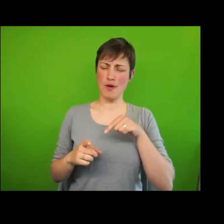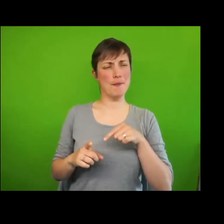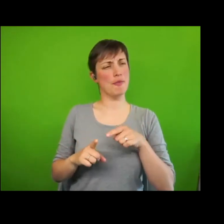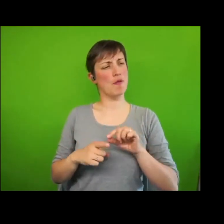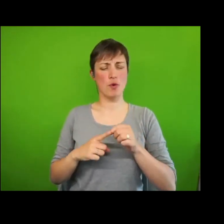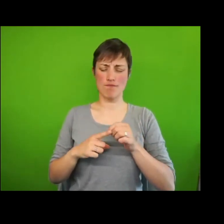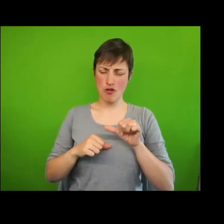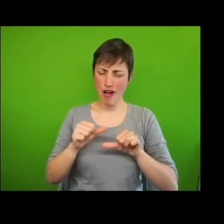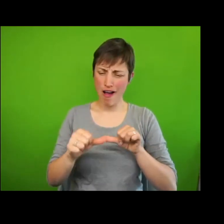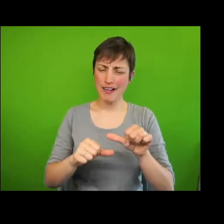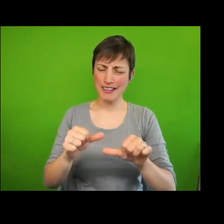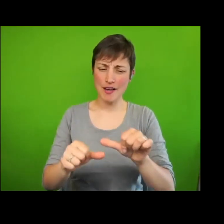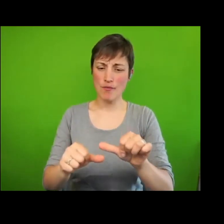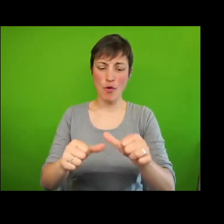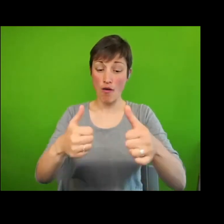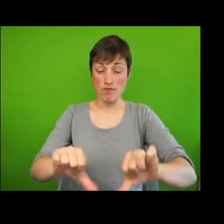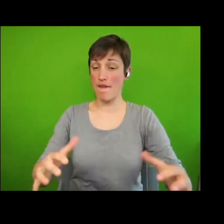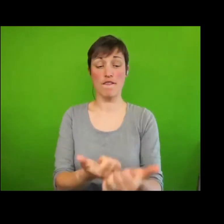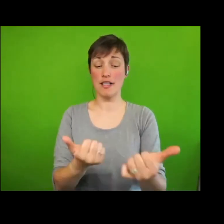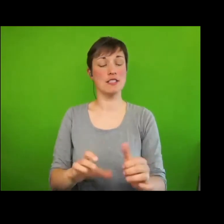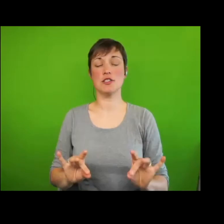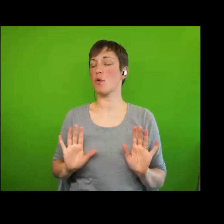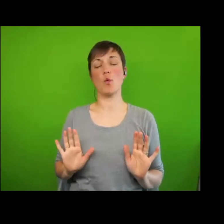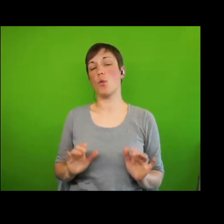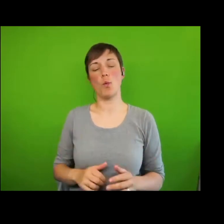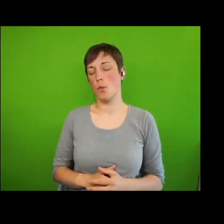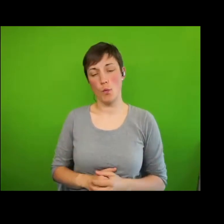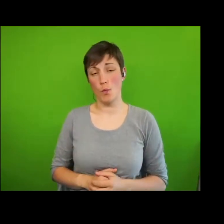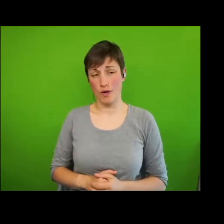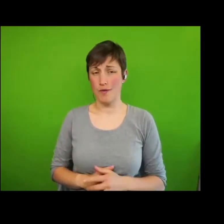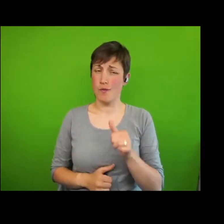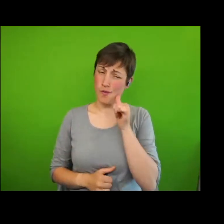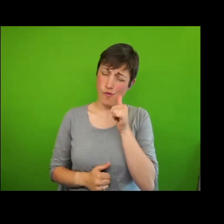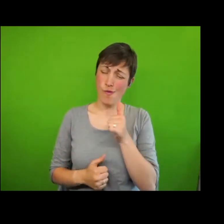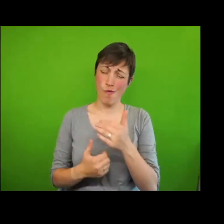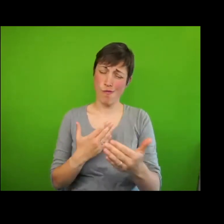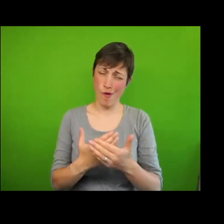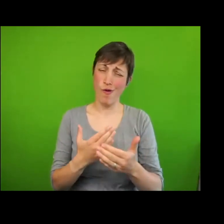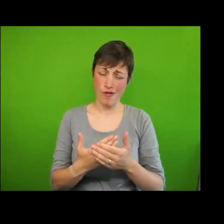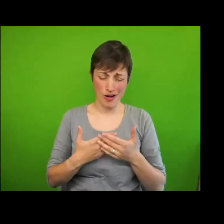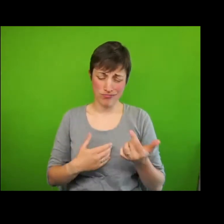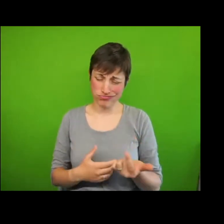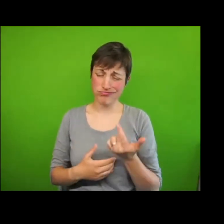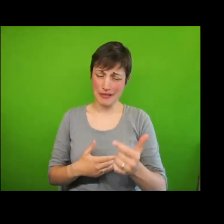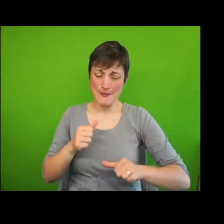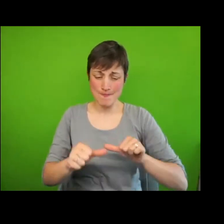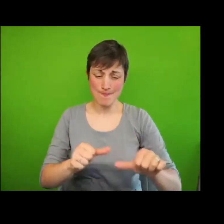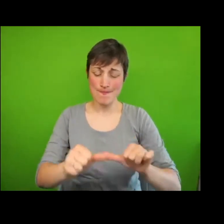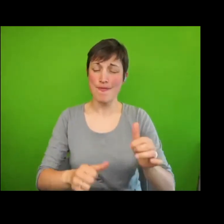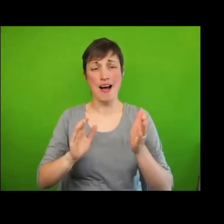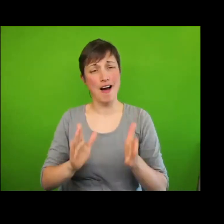and not a final destination. We know we have a long way to go to achieve our vision.